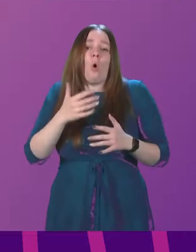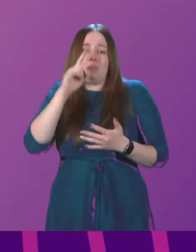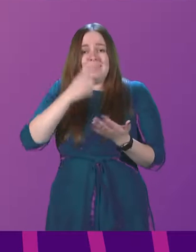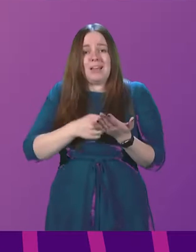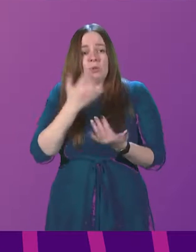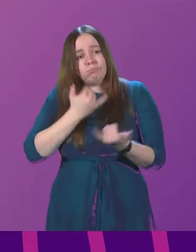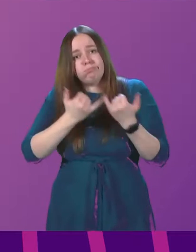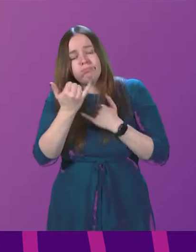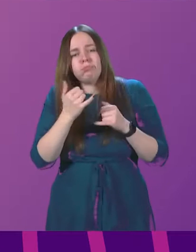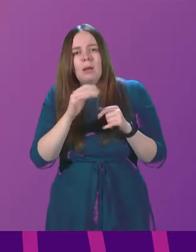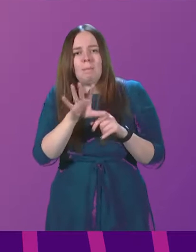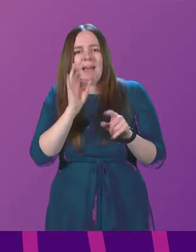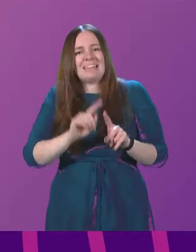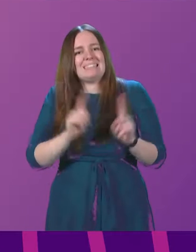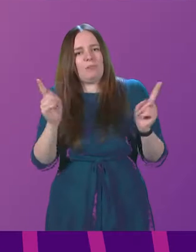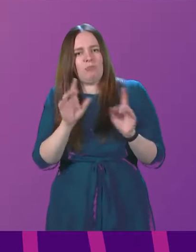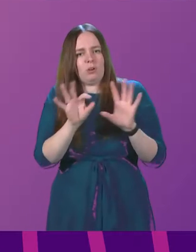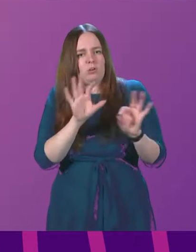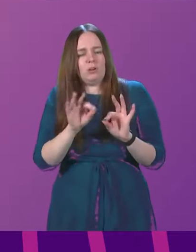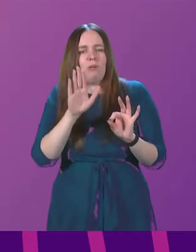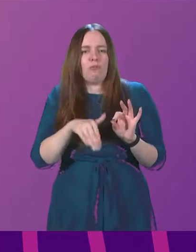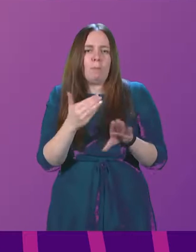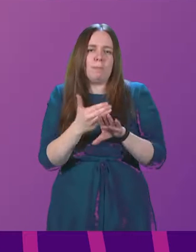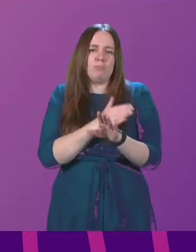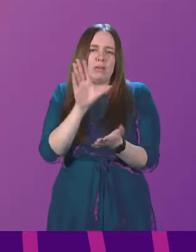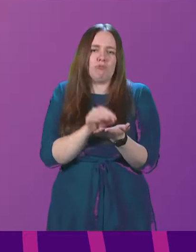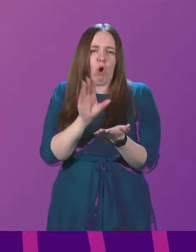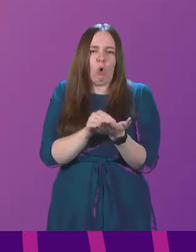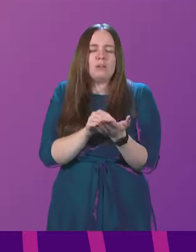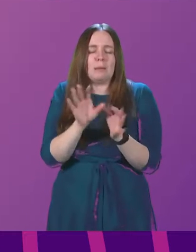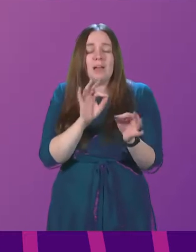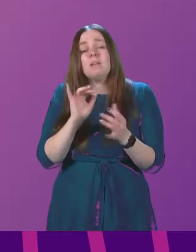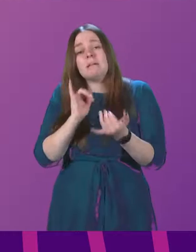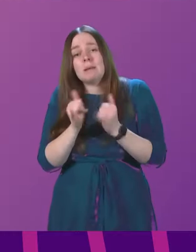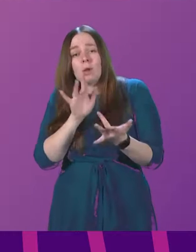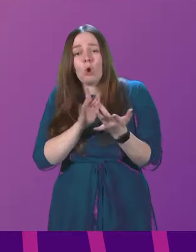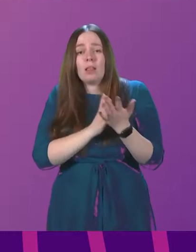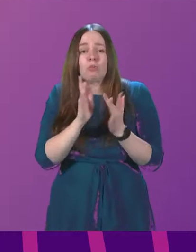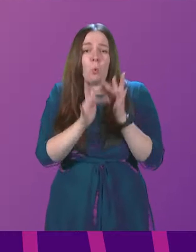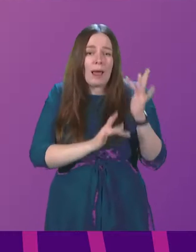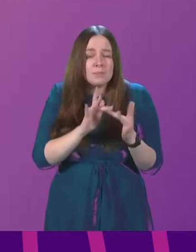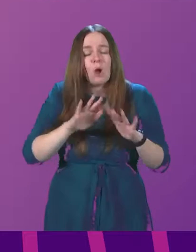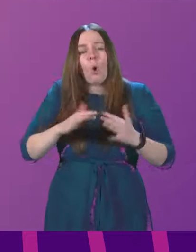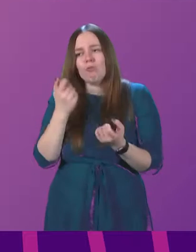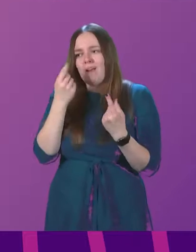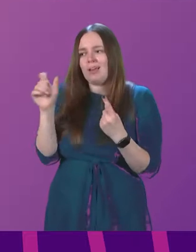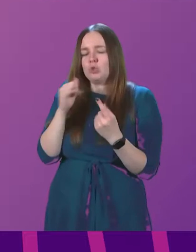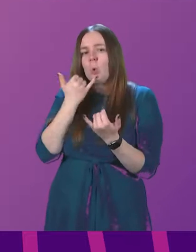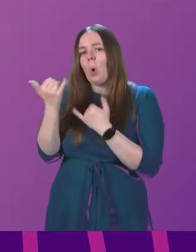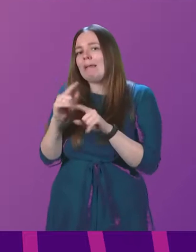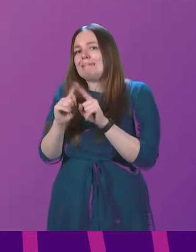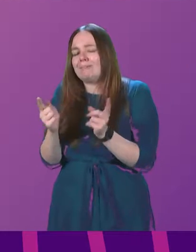select another option from a pre-recorded menu. They've opted to contact them sometimes through the website, or they've realised they should be calling another agency.